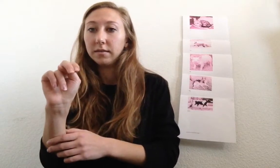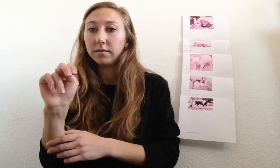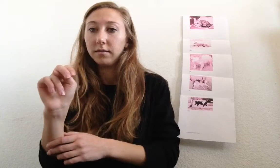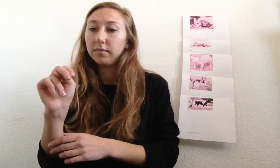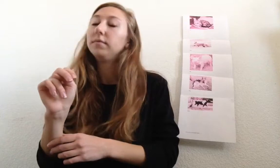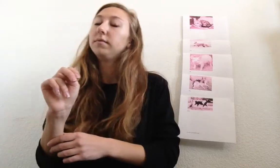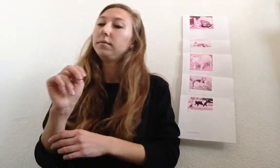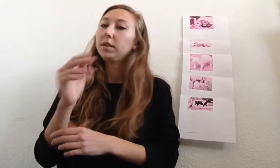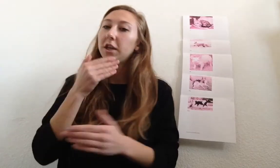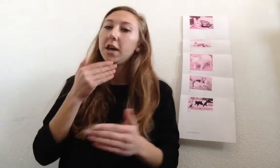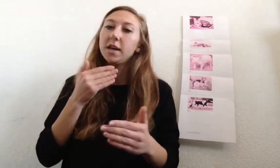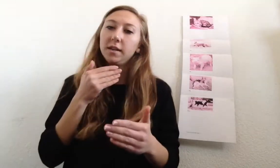Good.